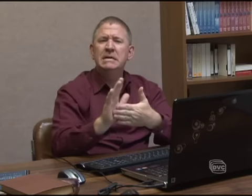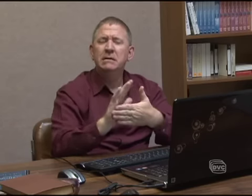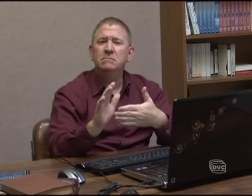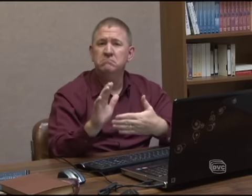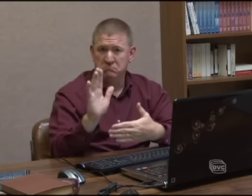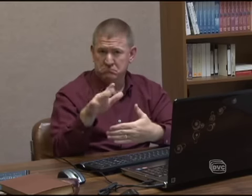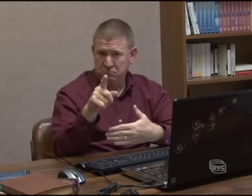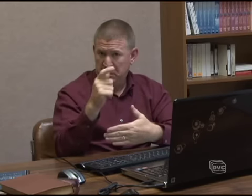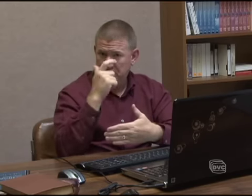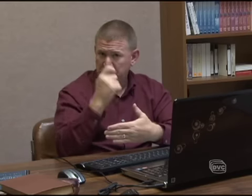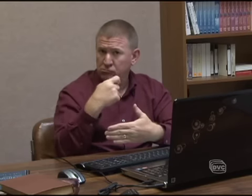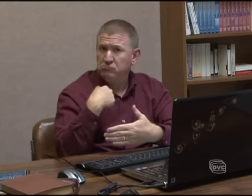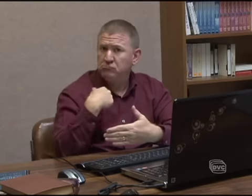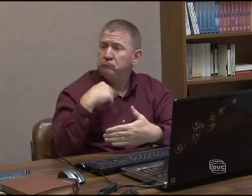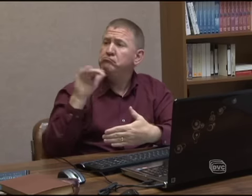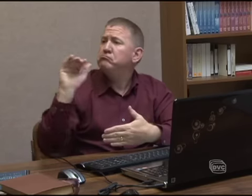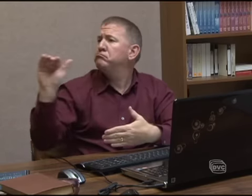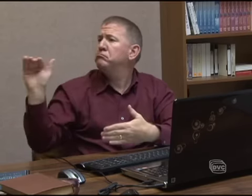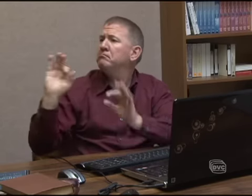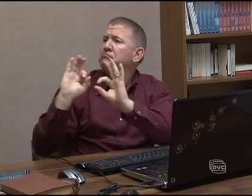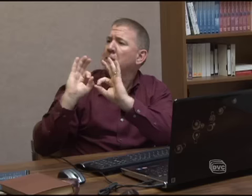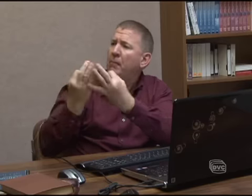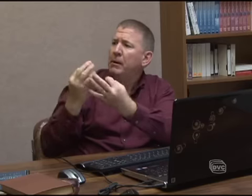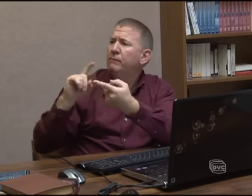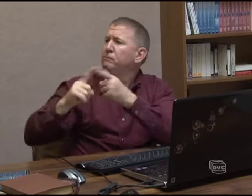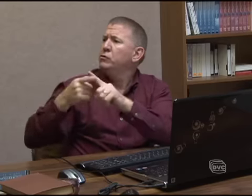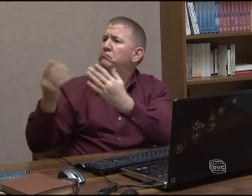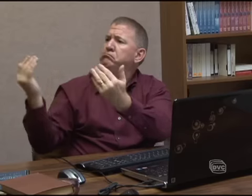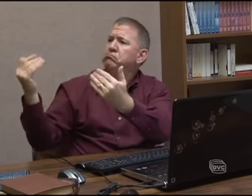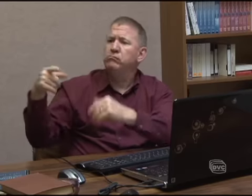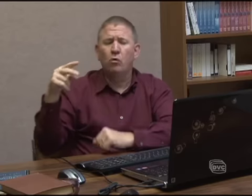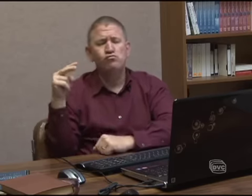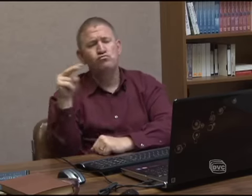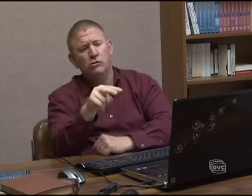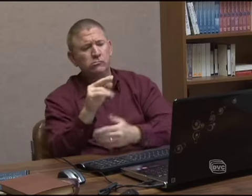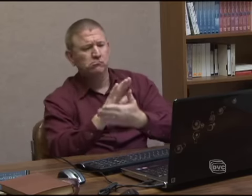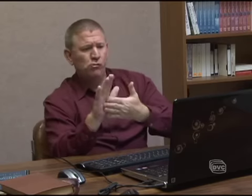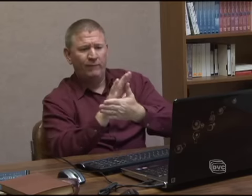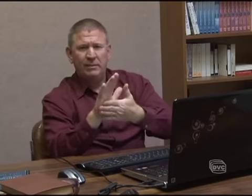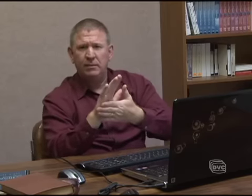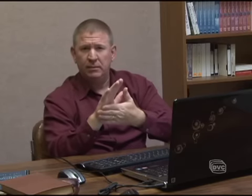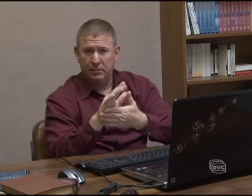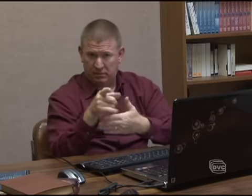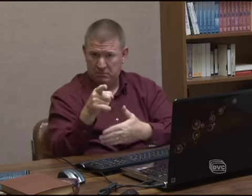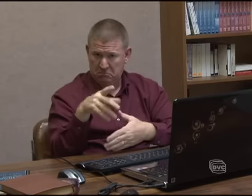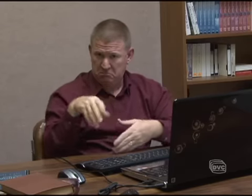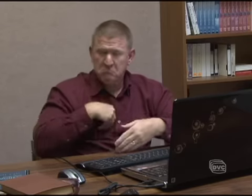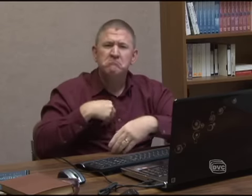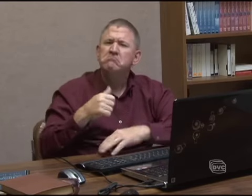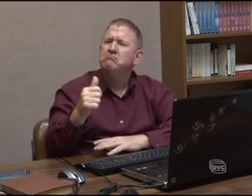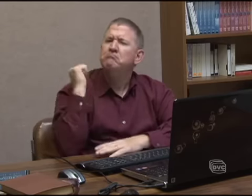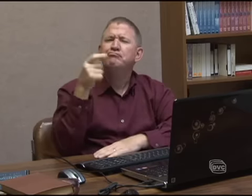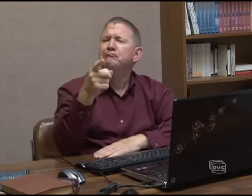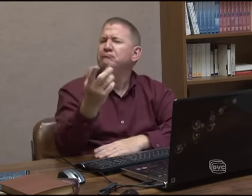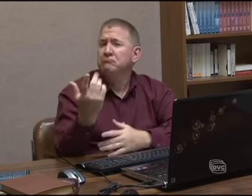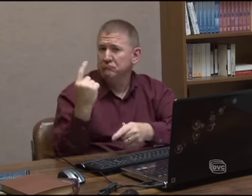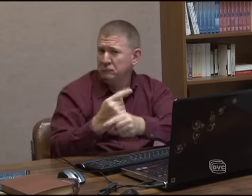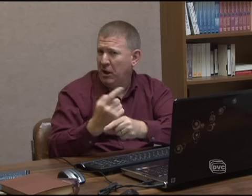it. Would you be interested and say, hey, family, friends, come on, watch the movie of all my thoughts for all week. Would you accept that or not?